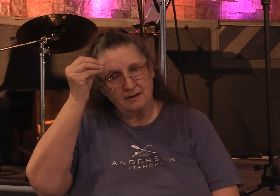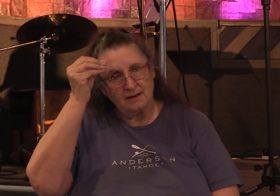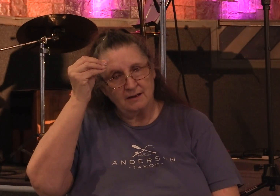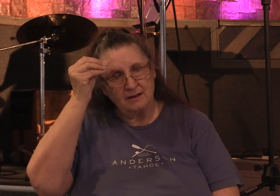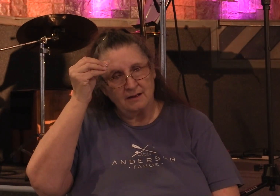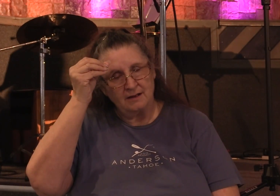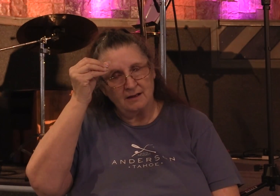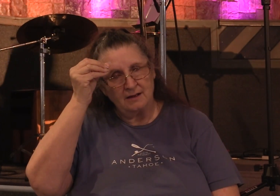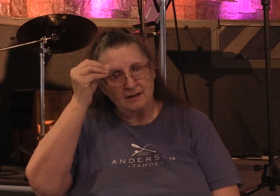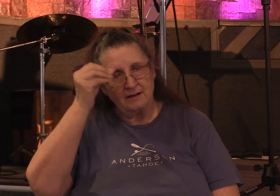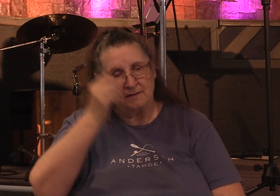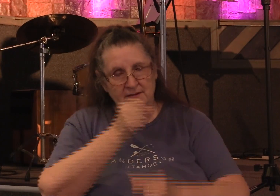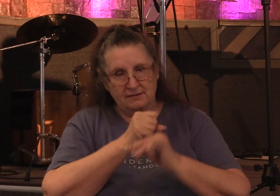had the Holy Spirit dwelling in them.